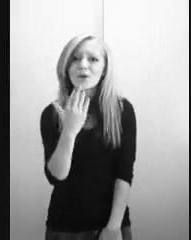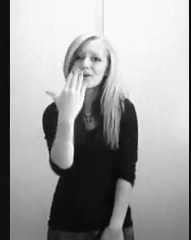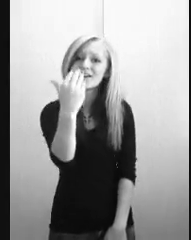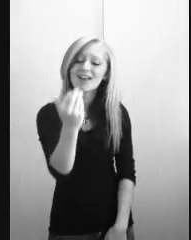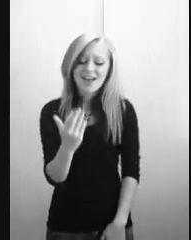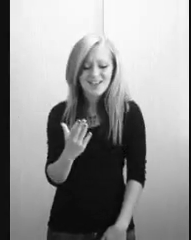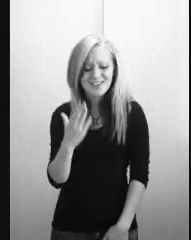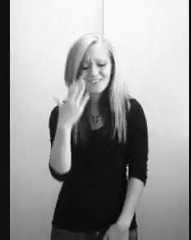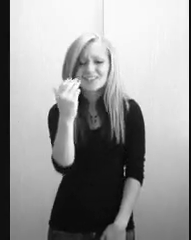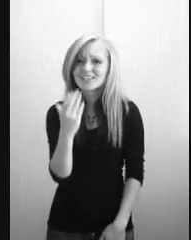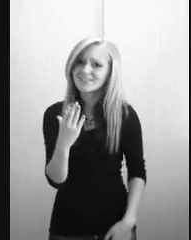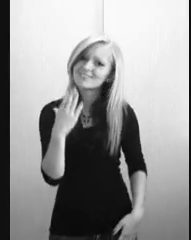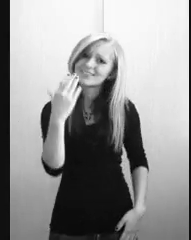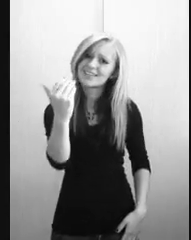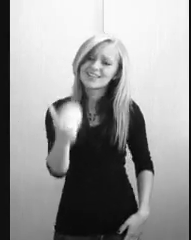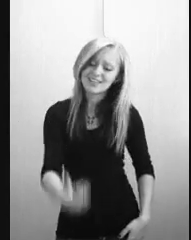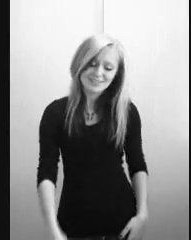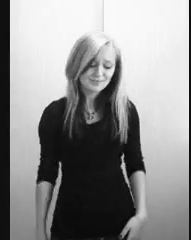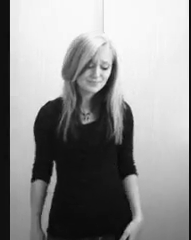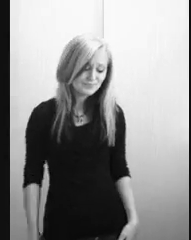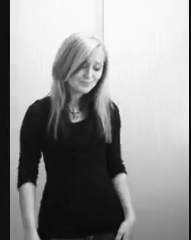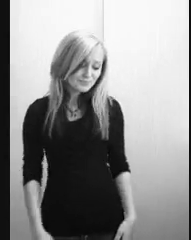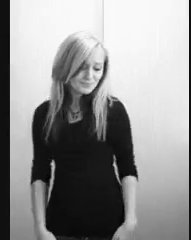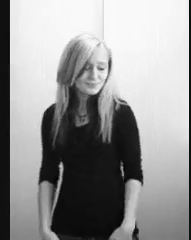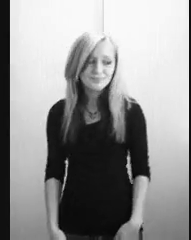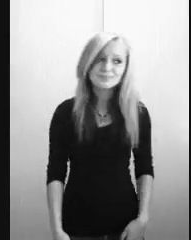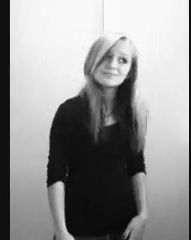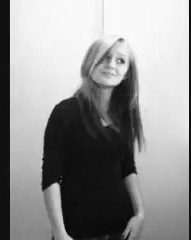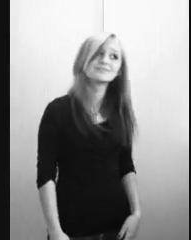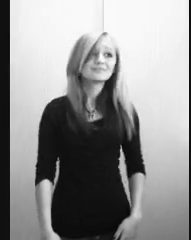like that I